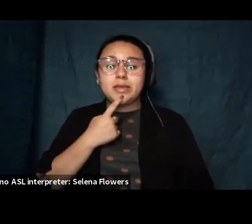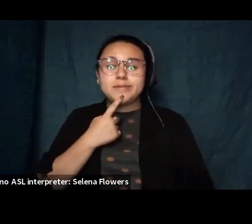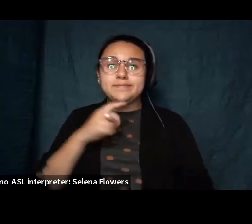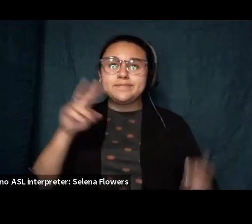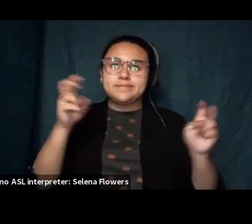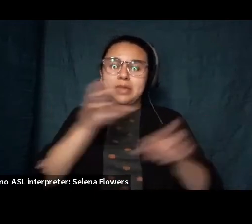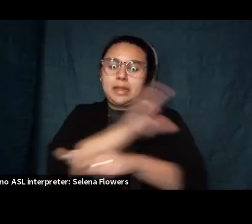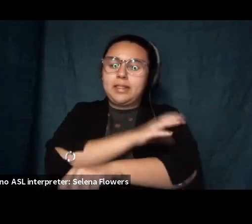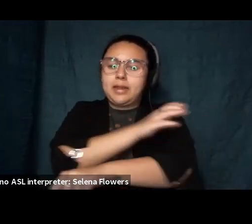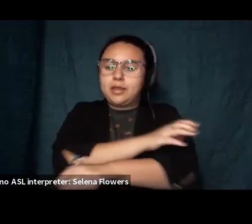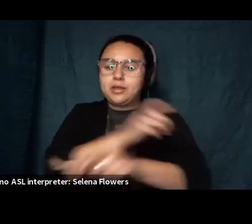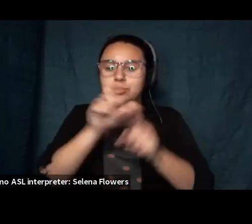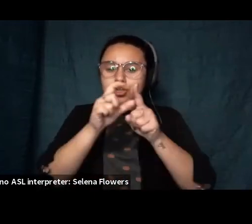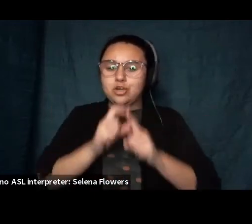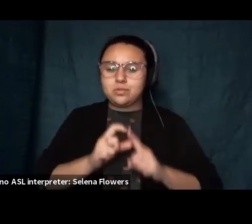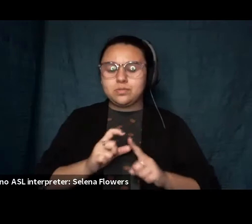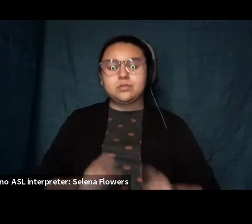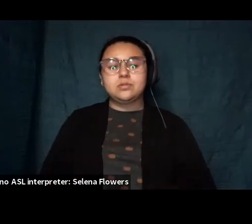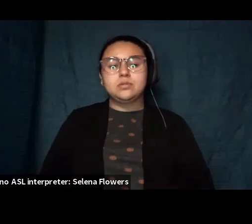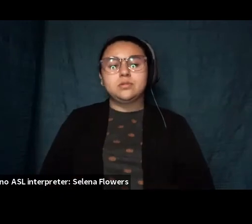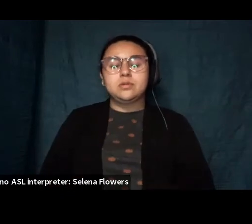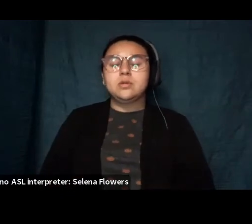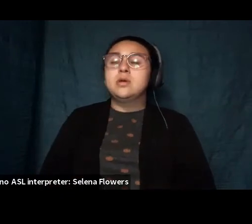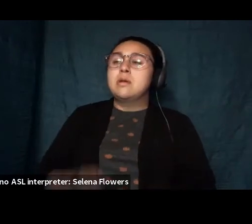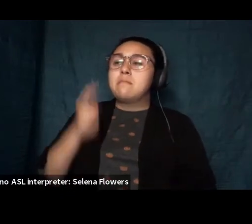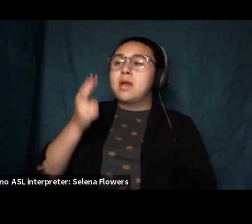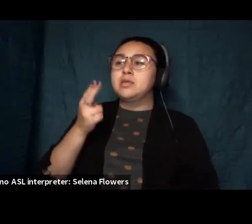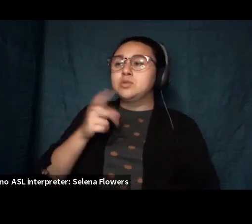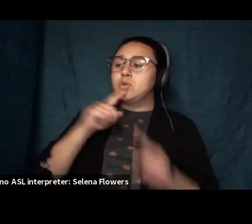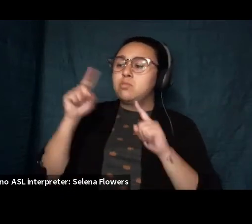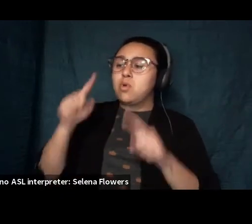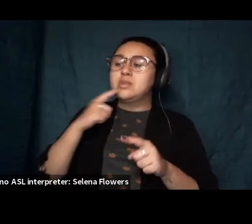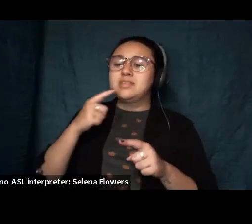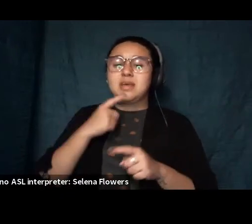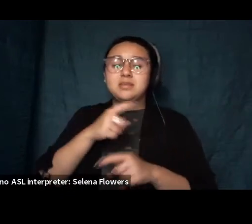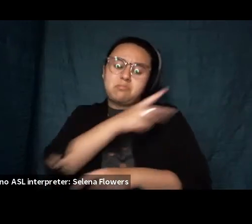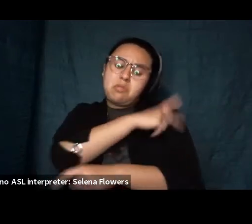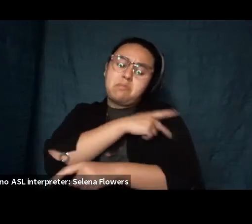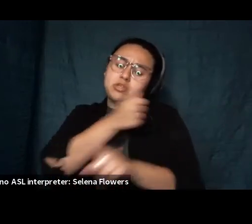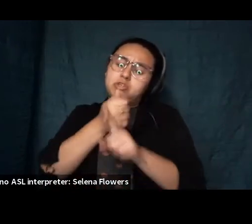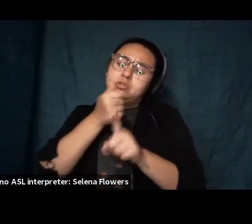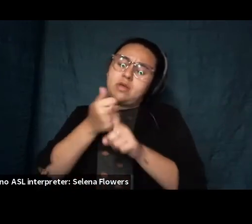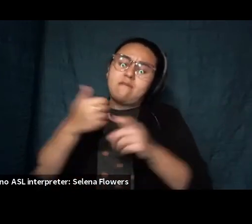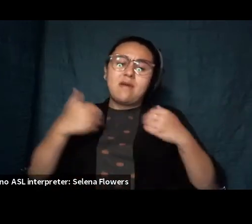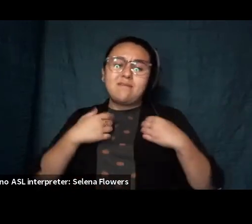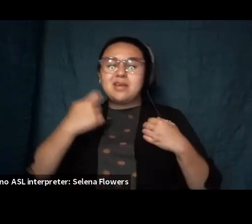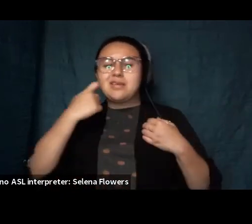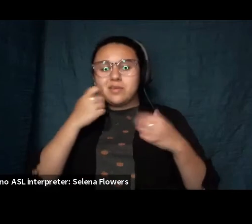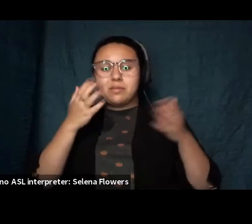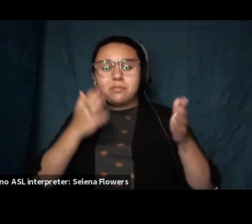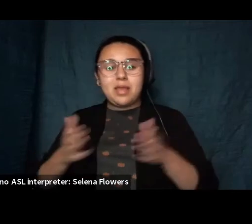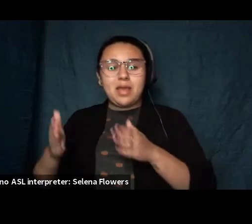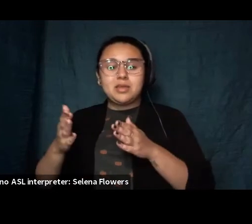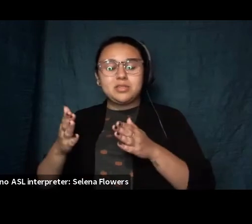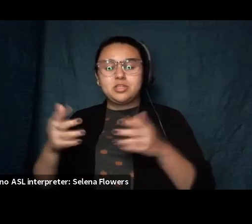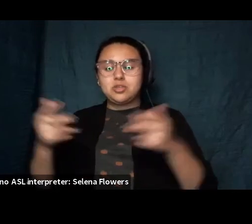my admission history from the hospital discharge paperwork reads the patient has a recent plan to run in front of a car